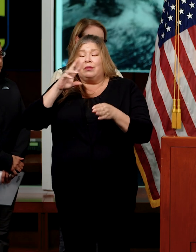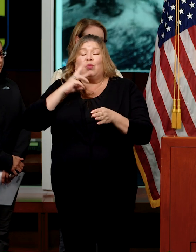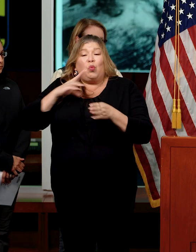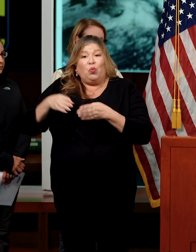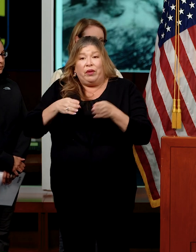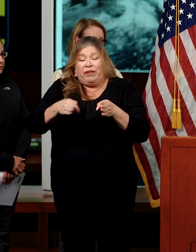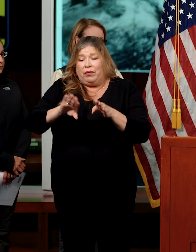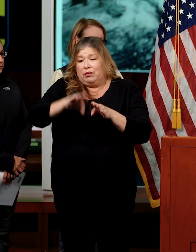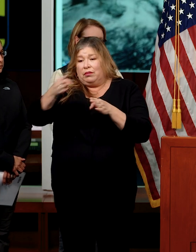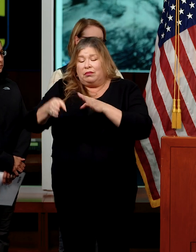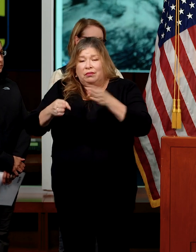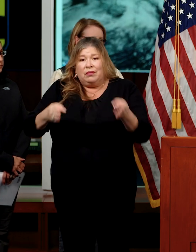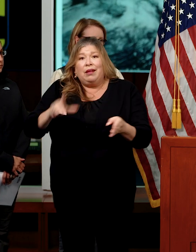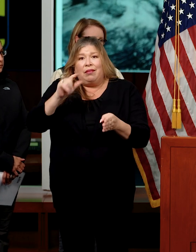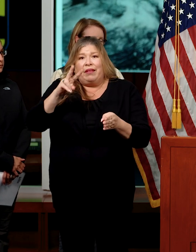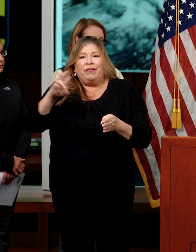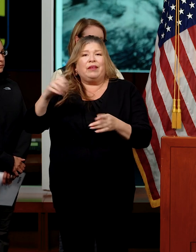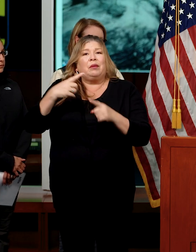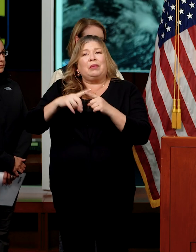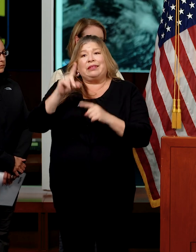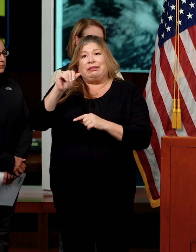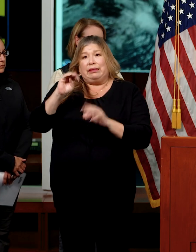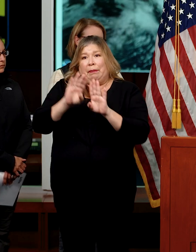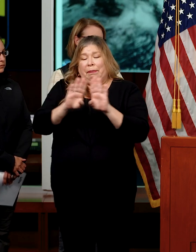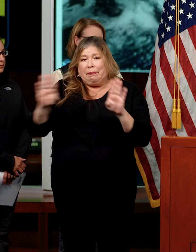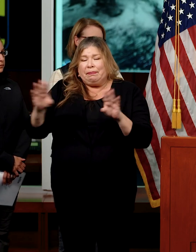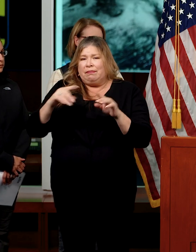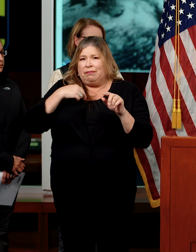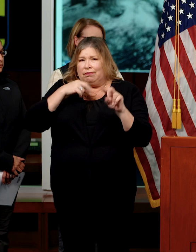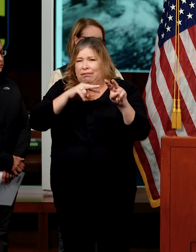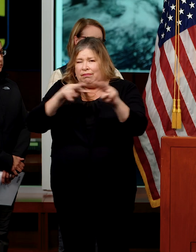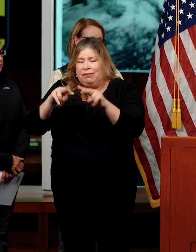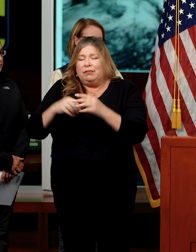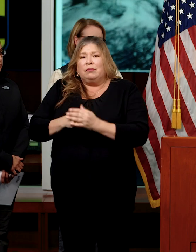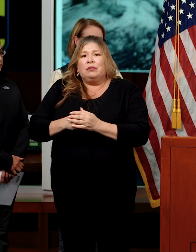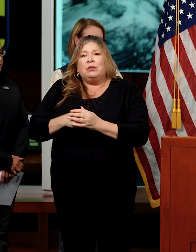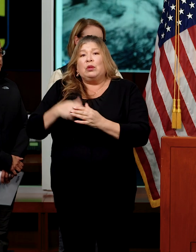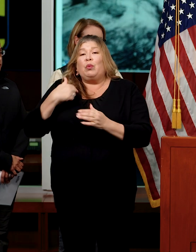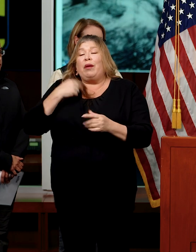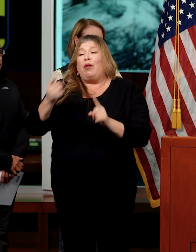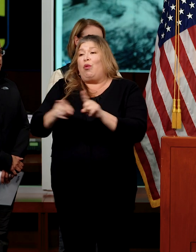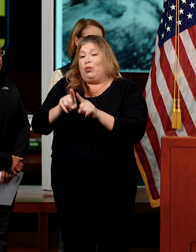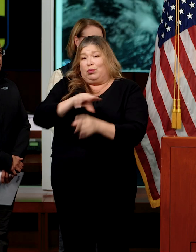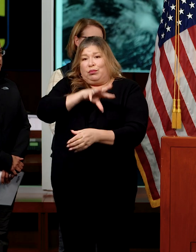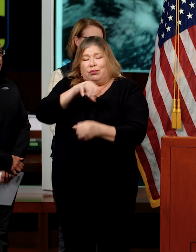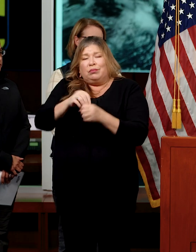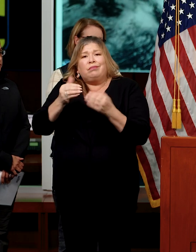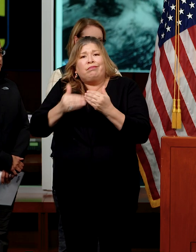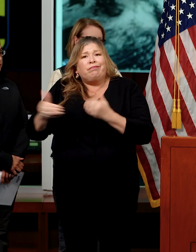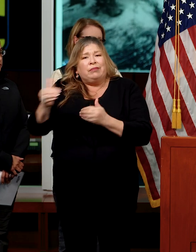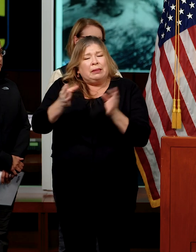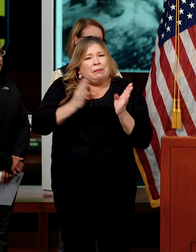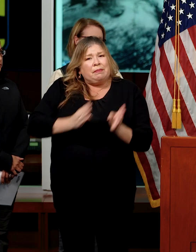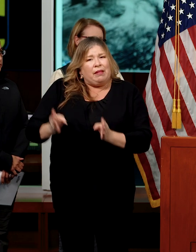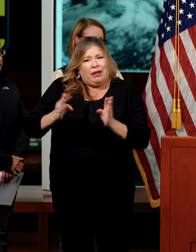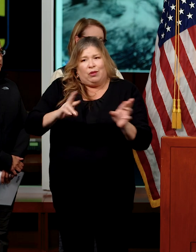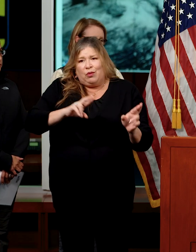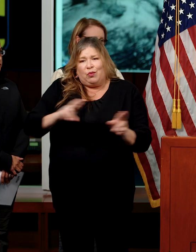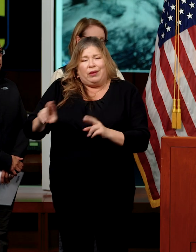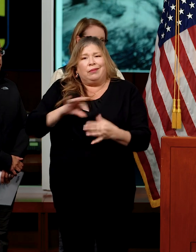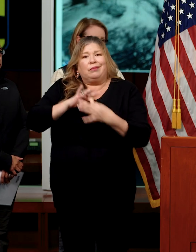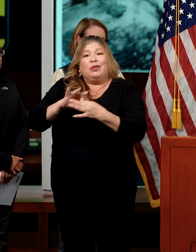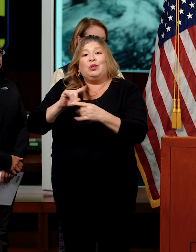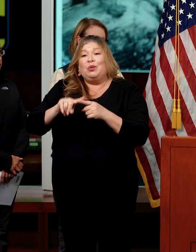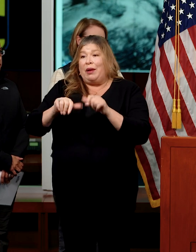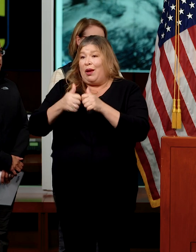associated structures with dams. And we participate in advance planning and response activities as they relate to both